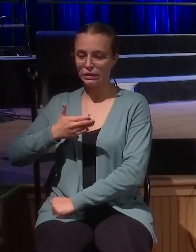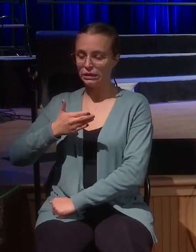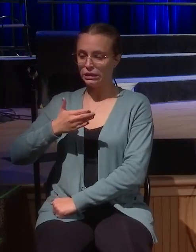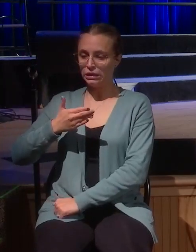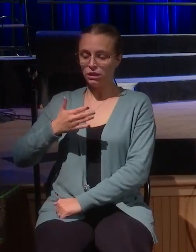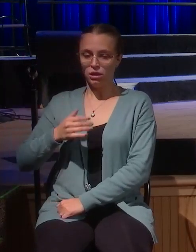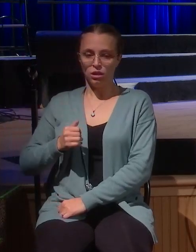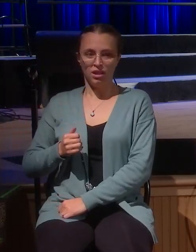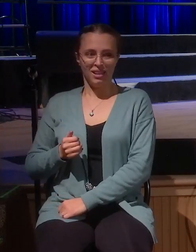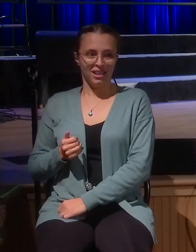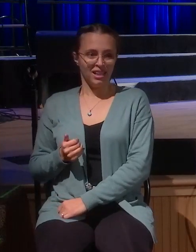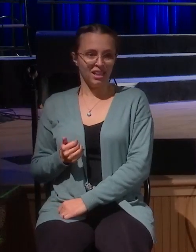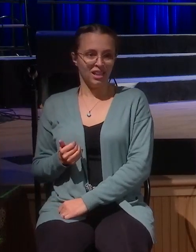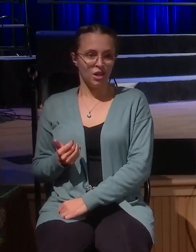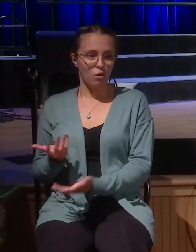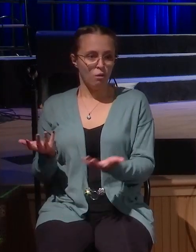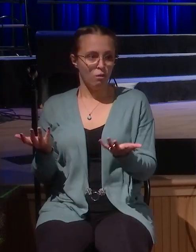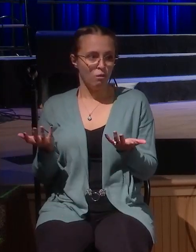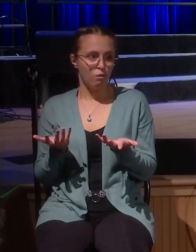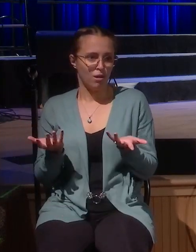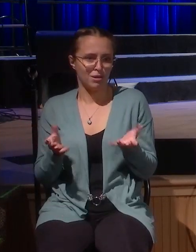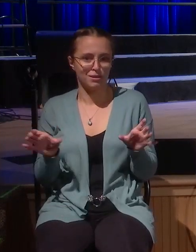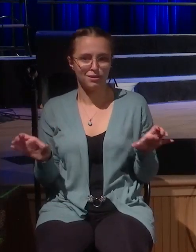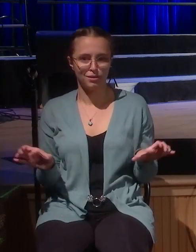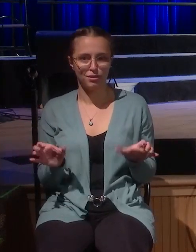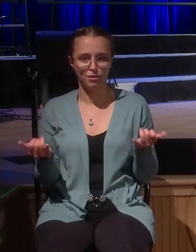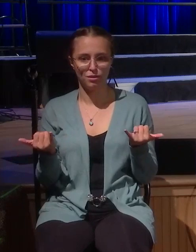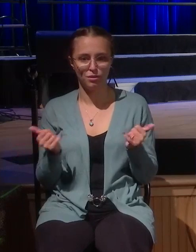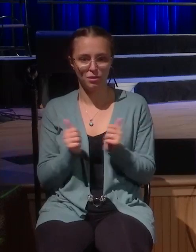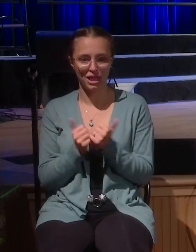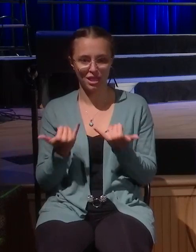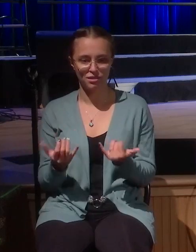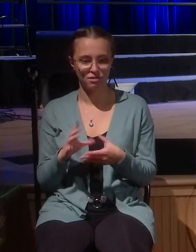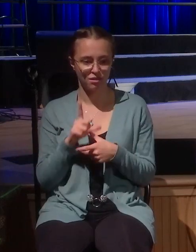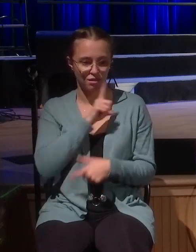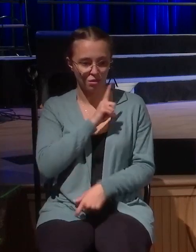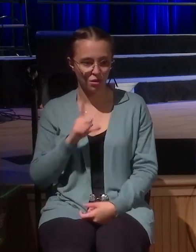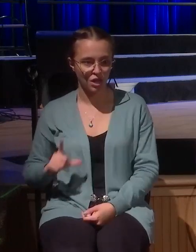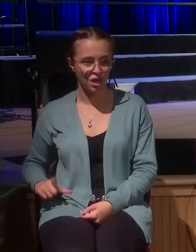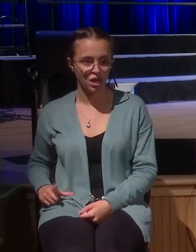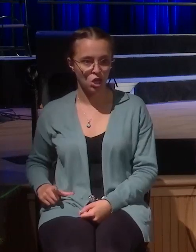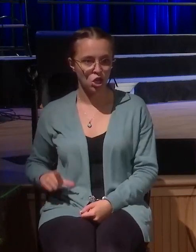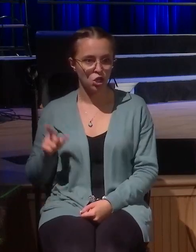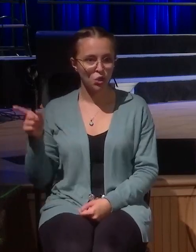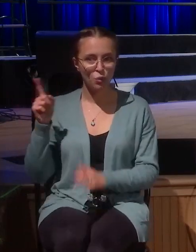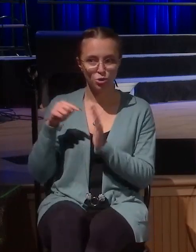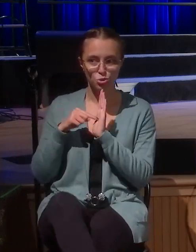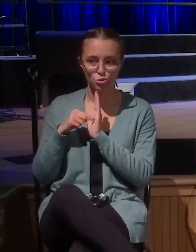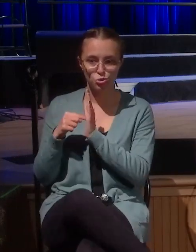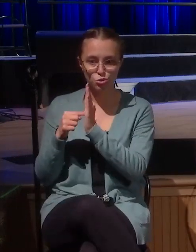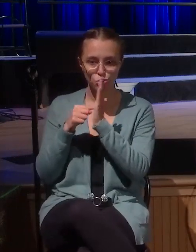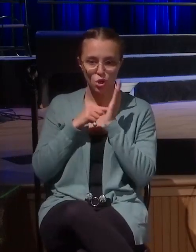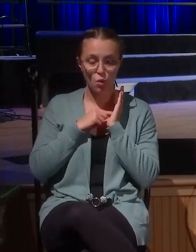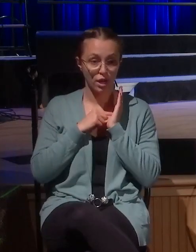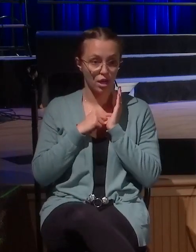what are we supposed to do with this, Lord? He's showing us the gravity of where he's going.